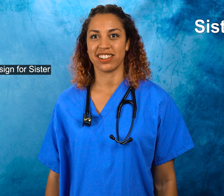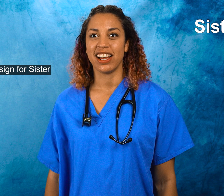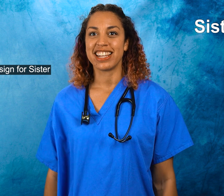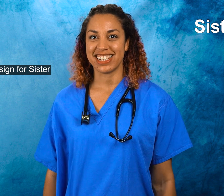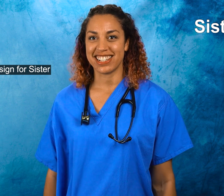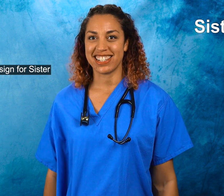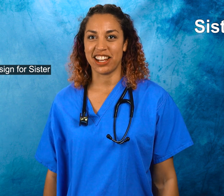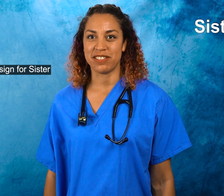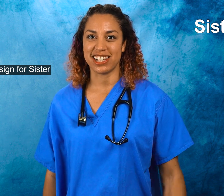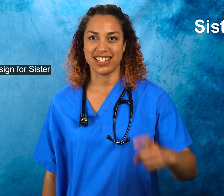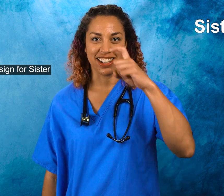This is the sign for sister.